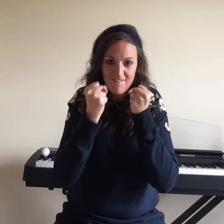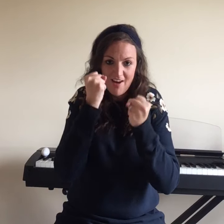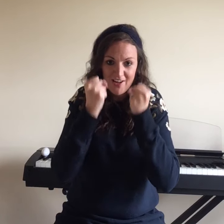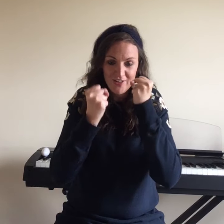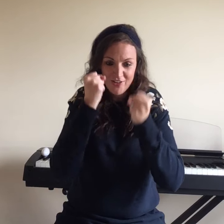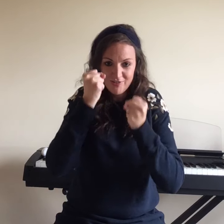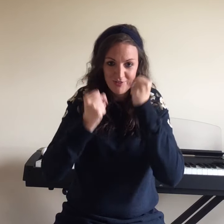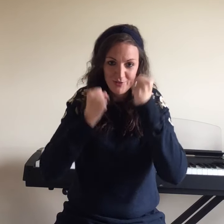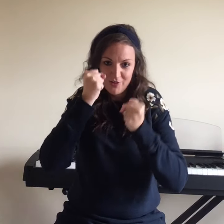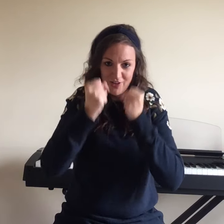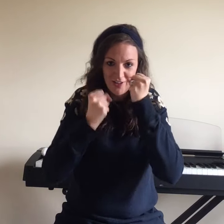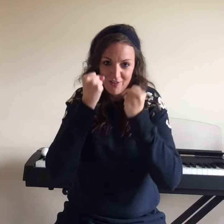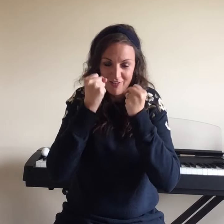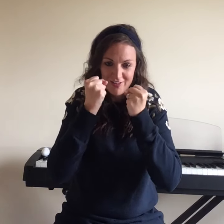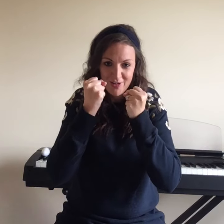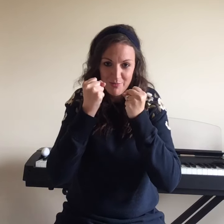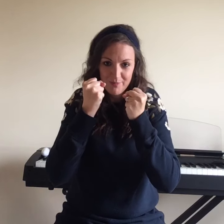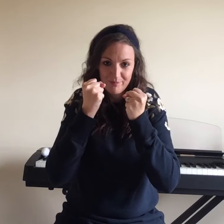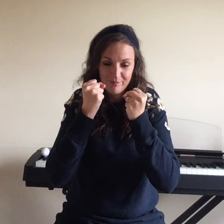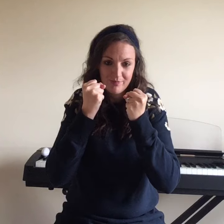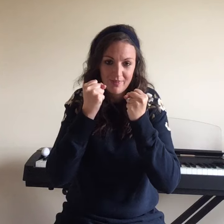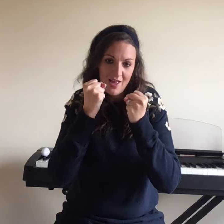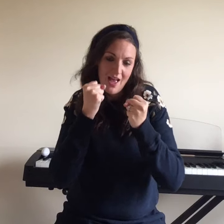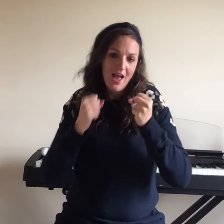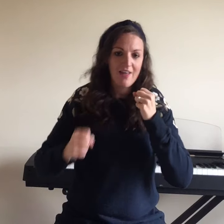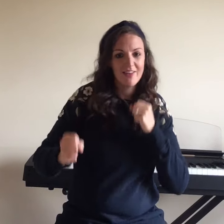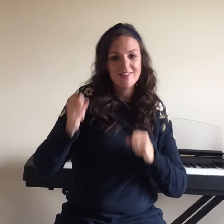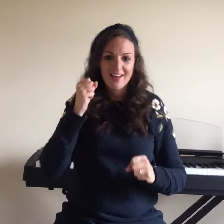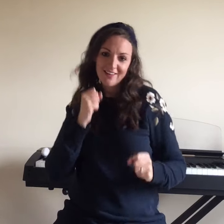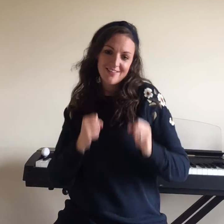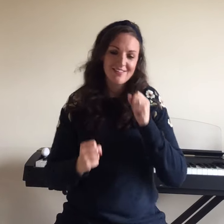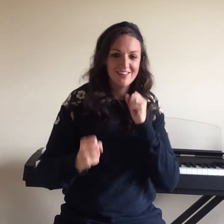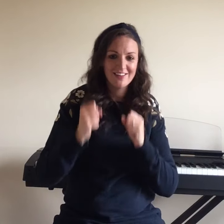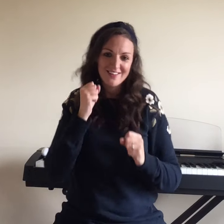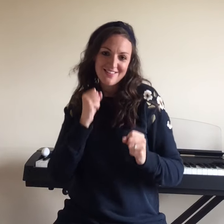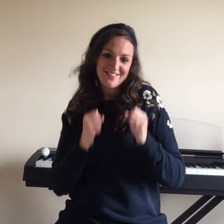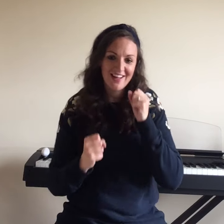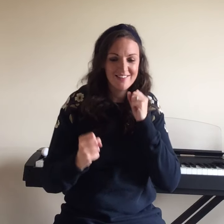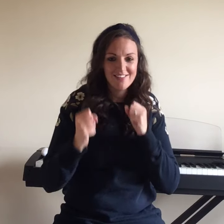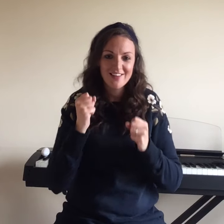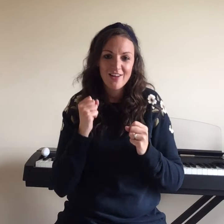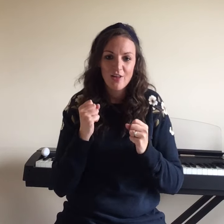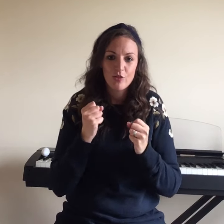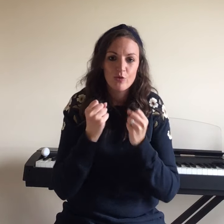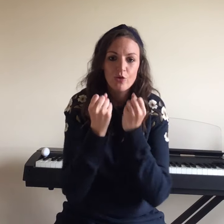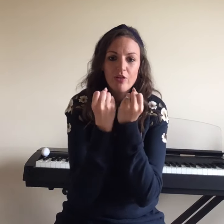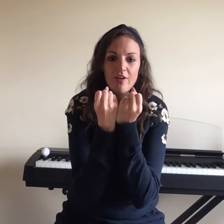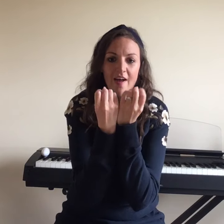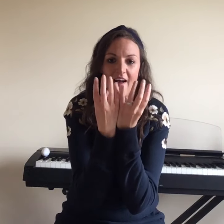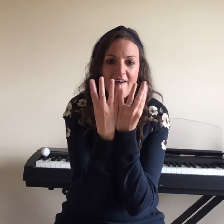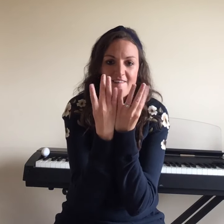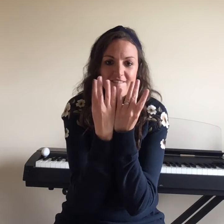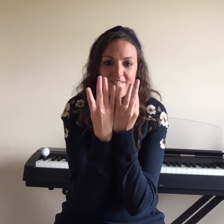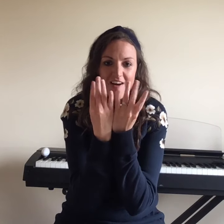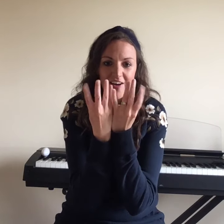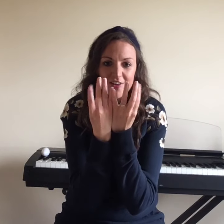Fighter. So we do like our fists up. then dance. Dancing through the fire.